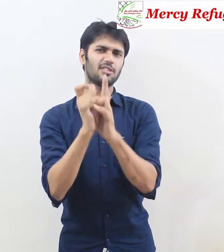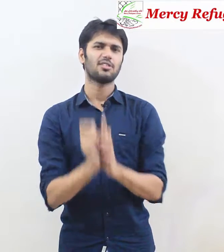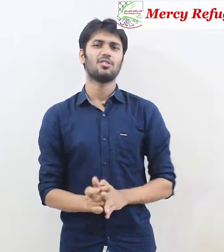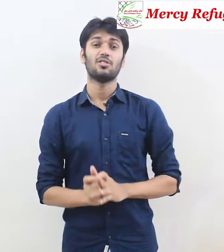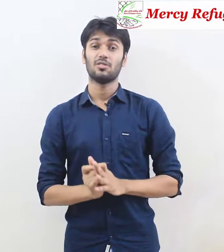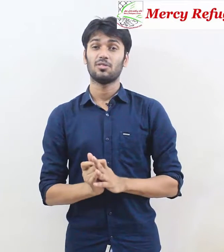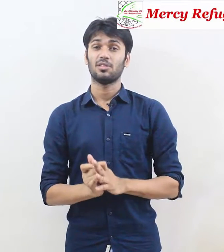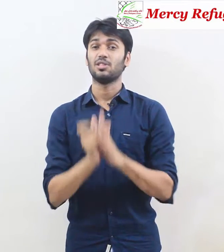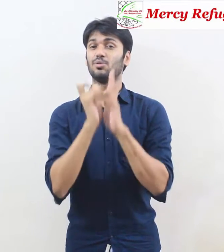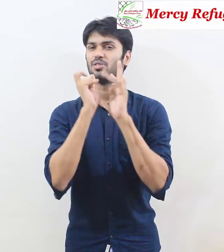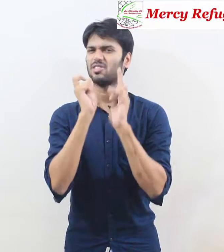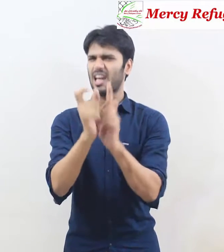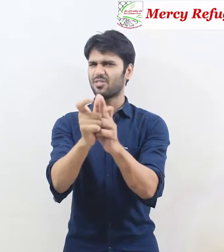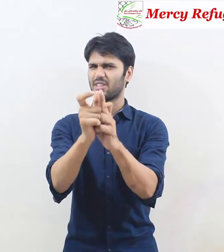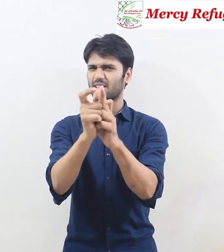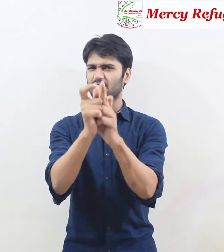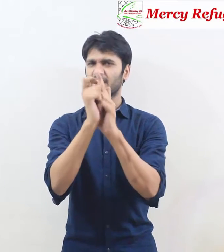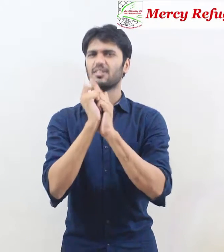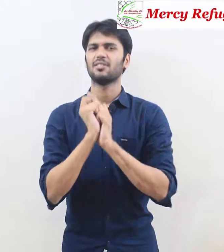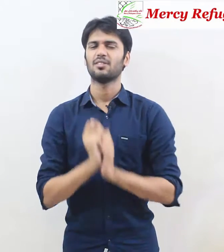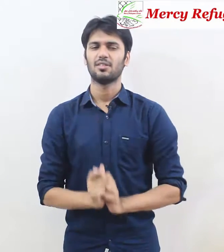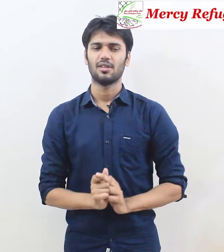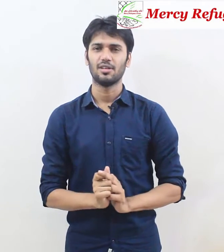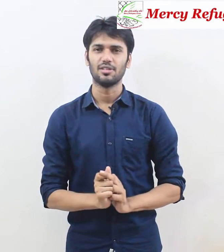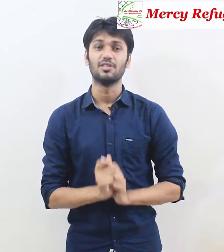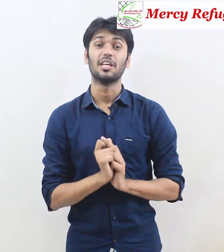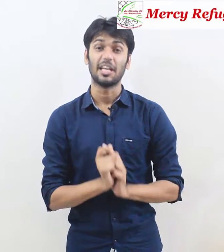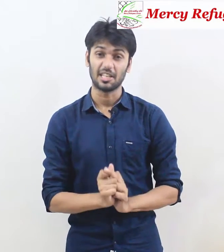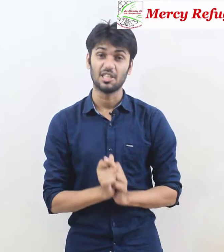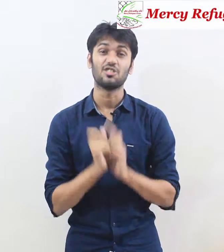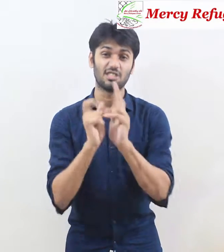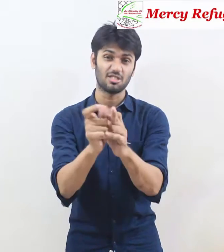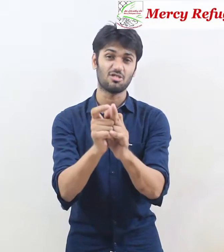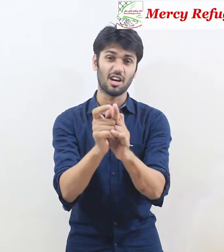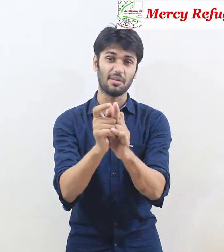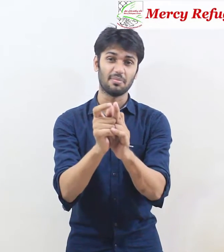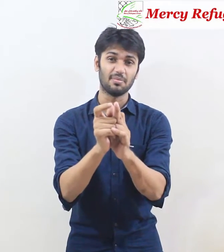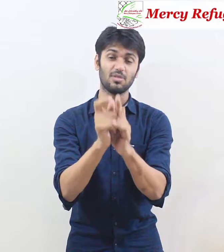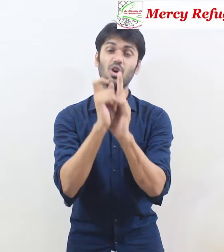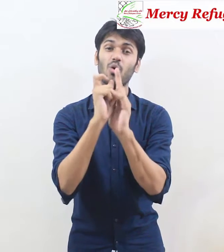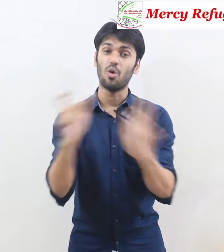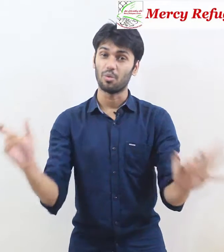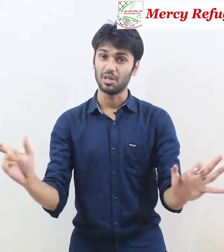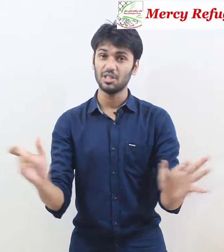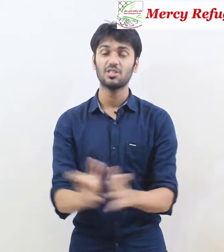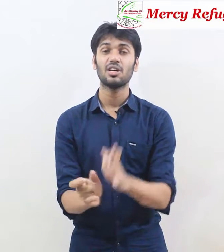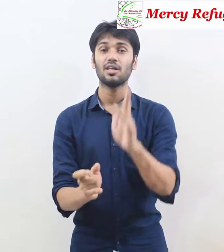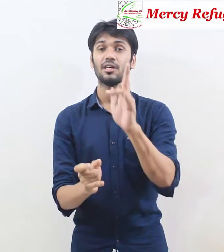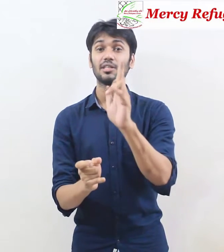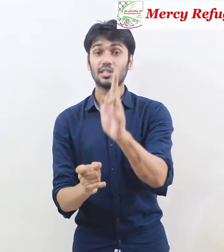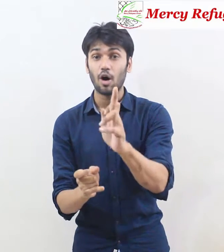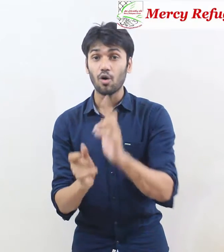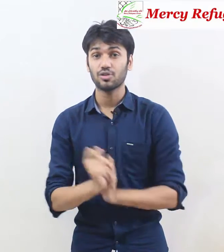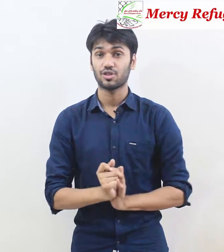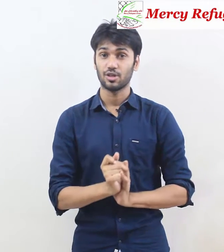you will definitely learn English English this time no worries also